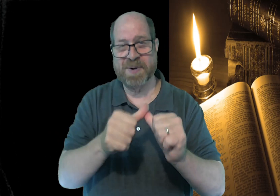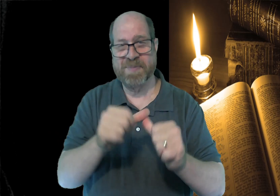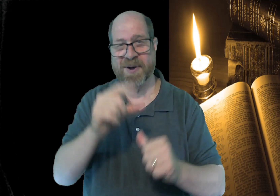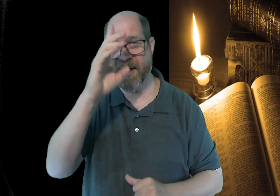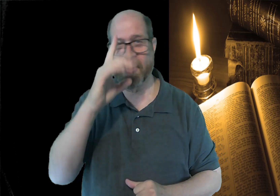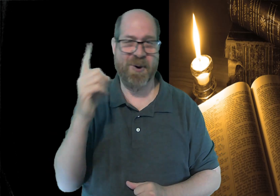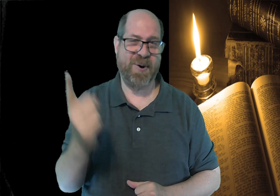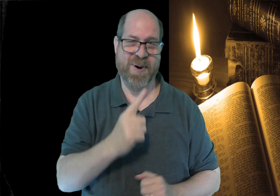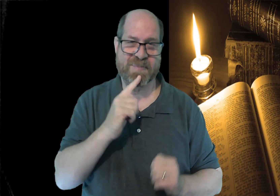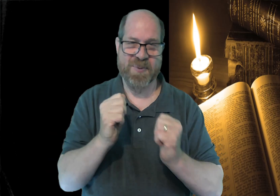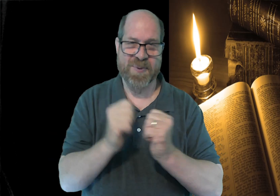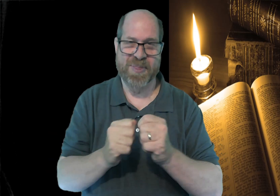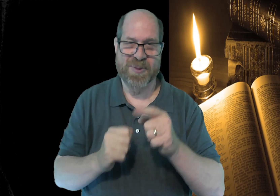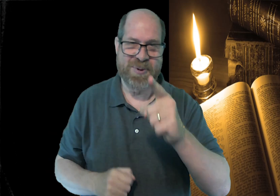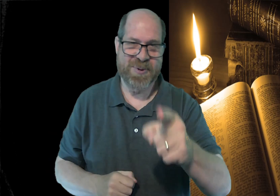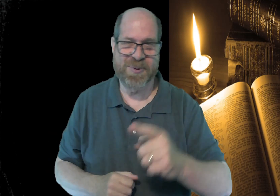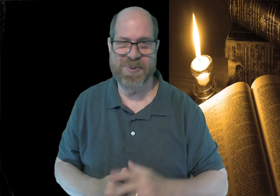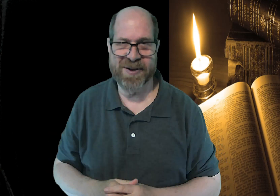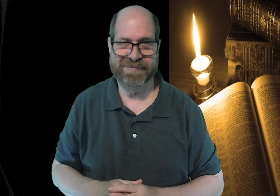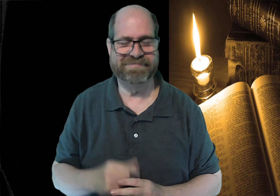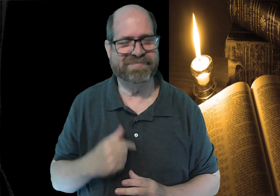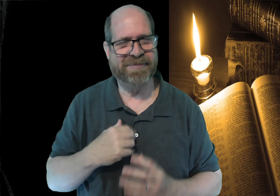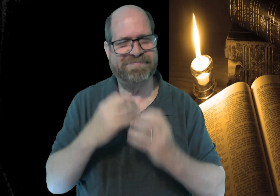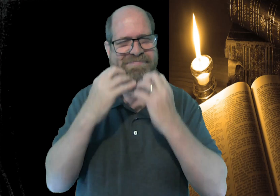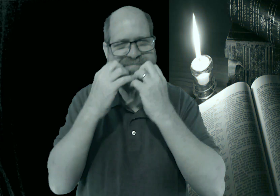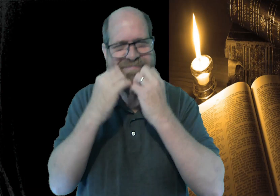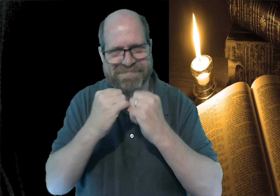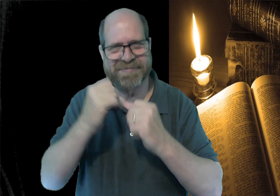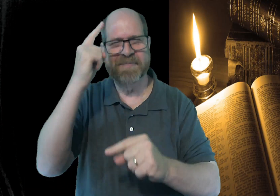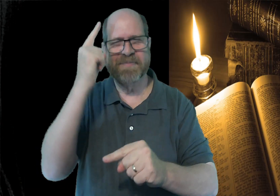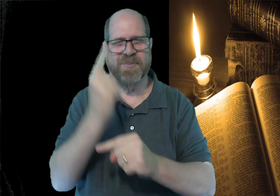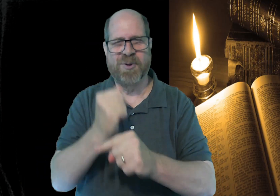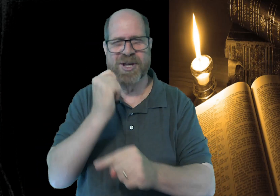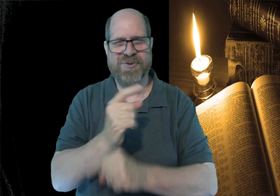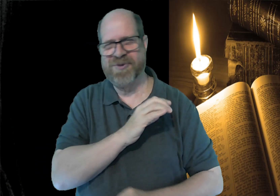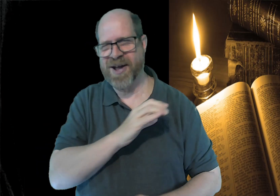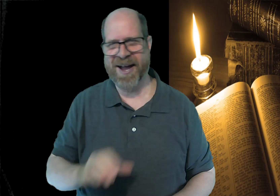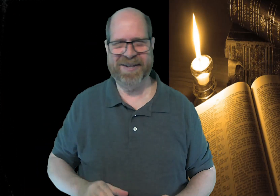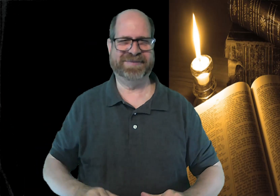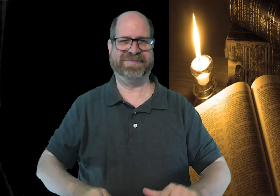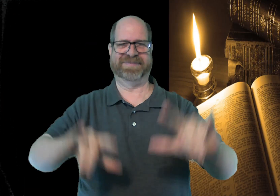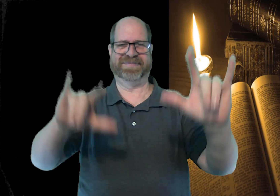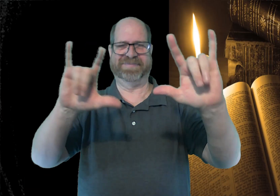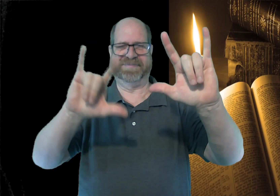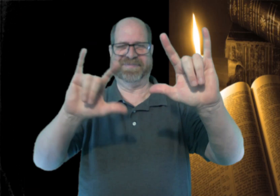Remember, God will always be with you, my precious brothers and sisters in Christ. Bye.